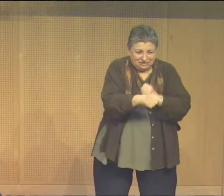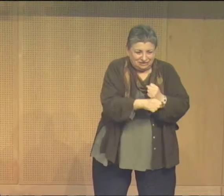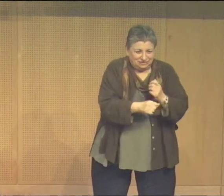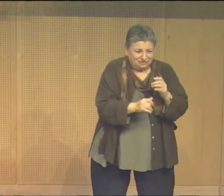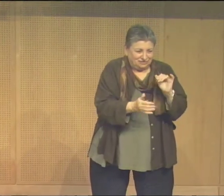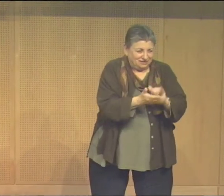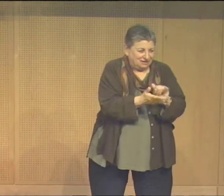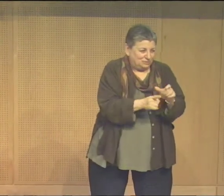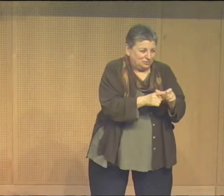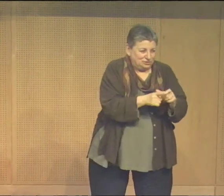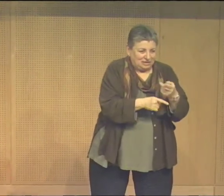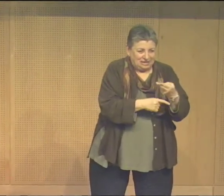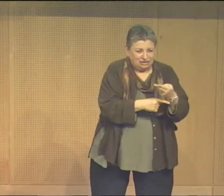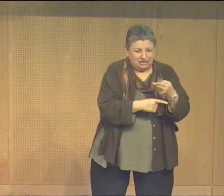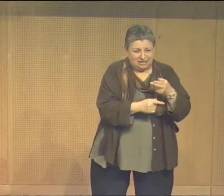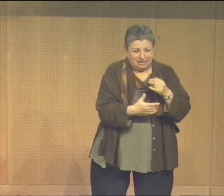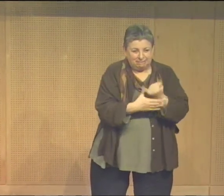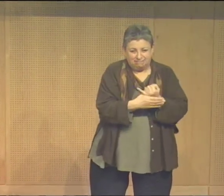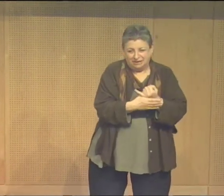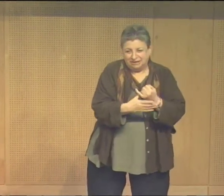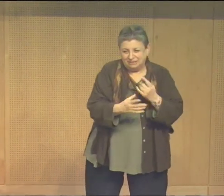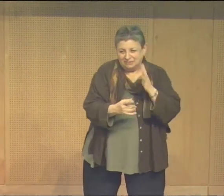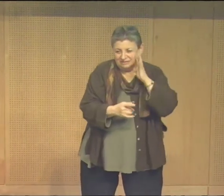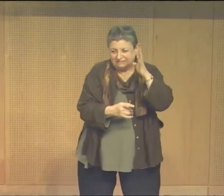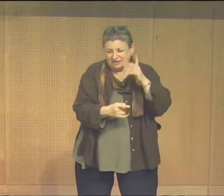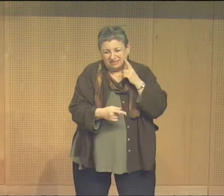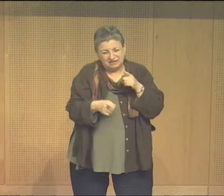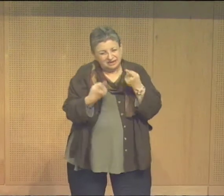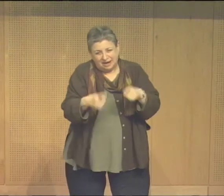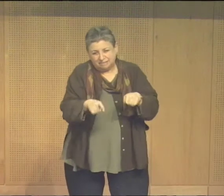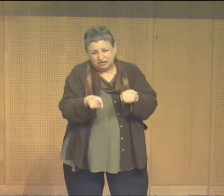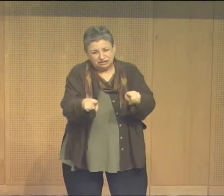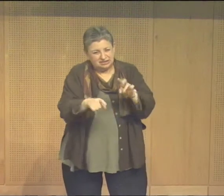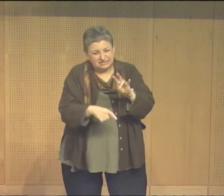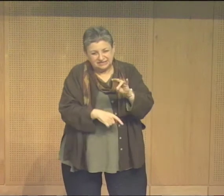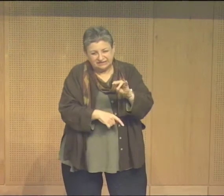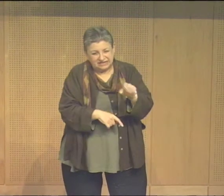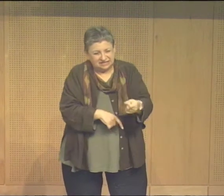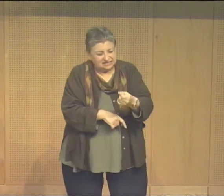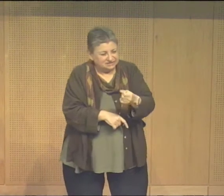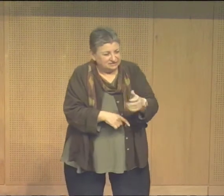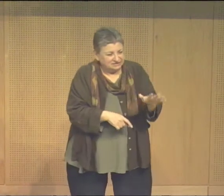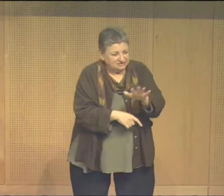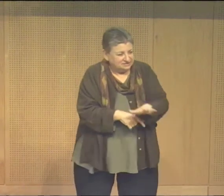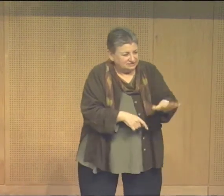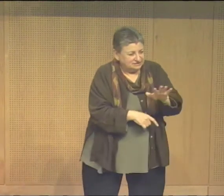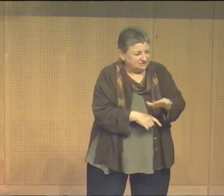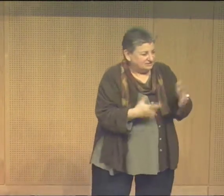liberty with the exact year that each one of these terms came into being.